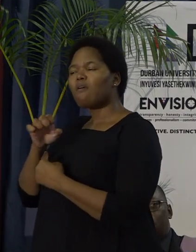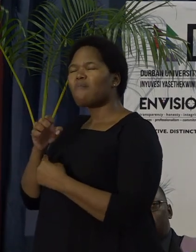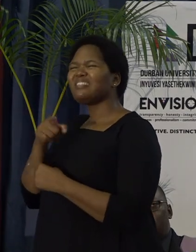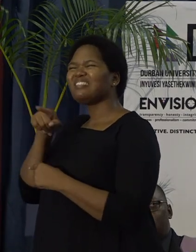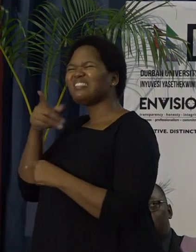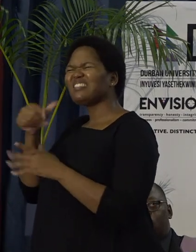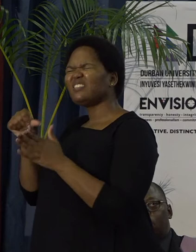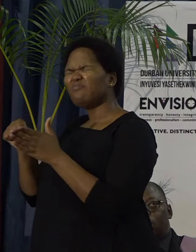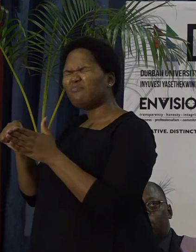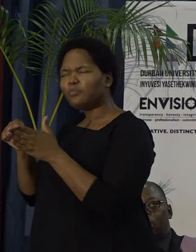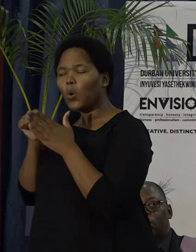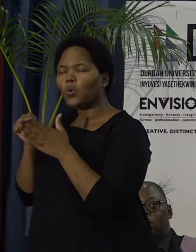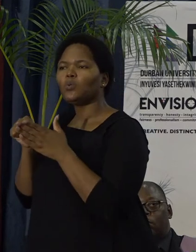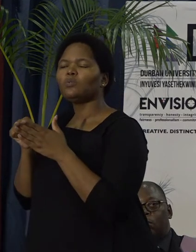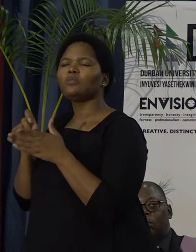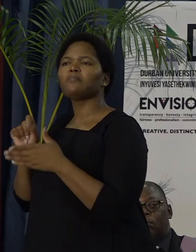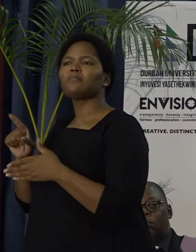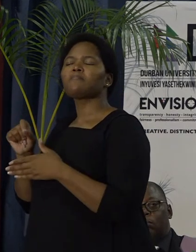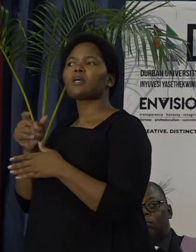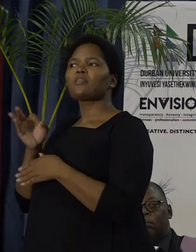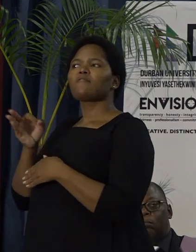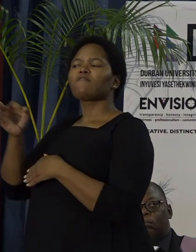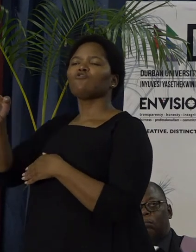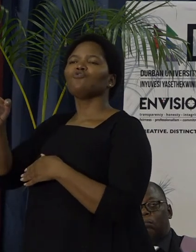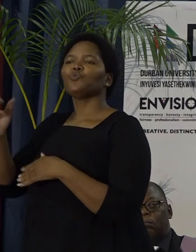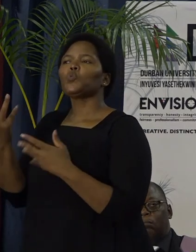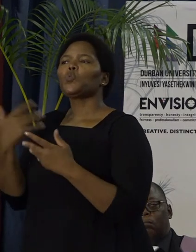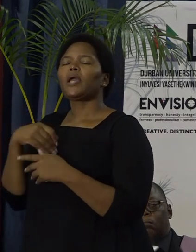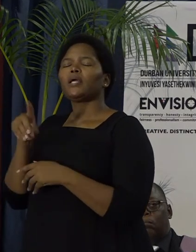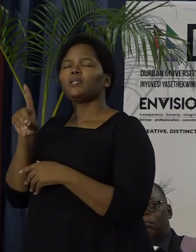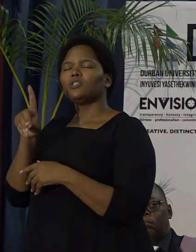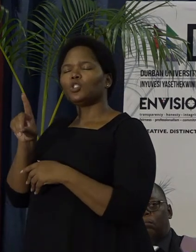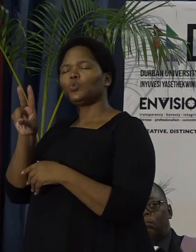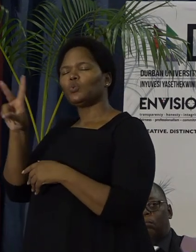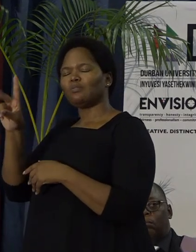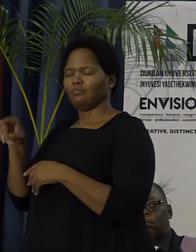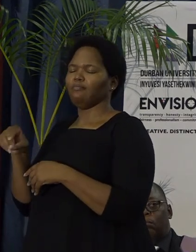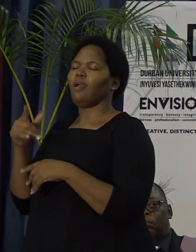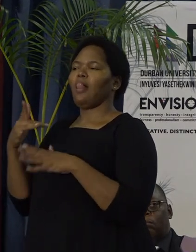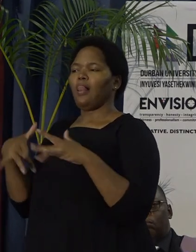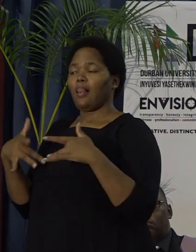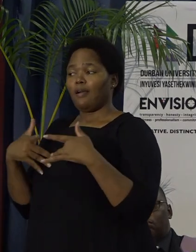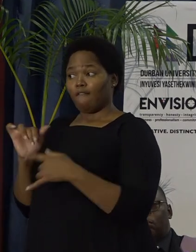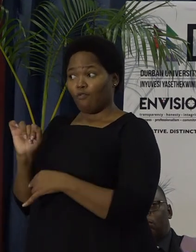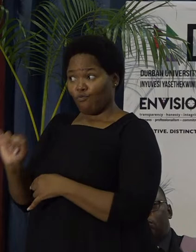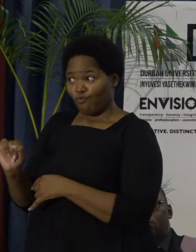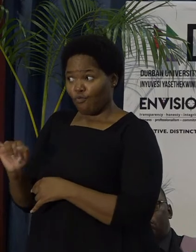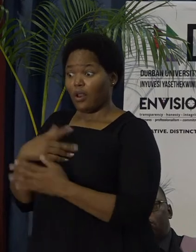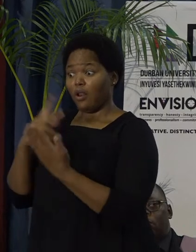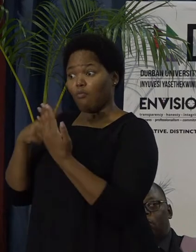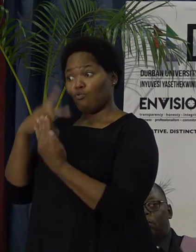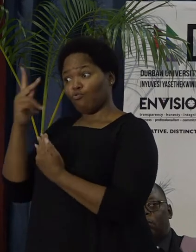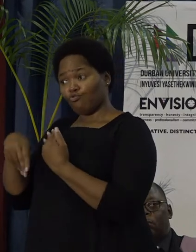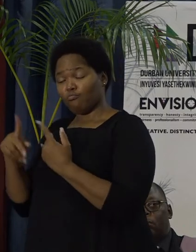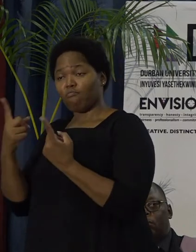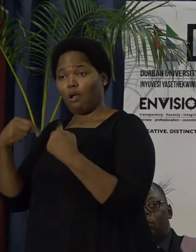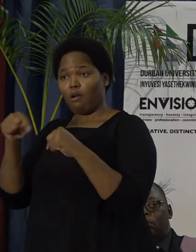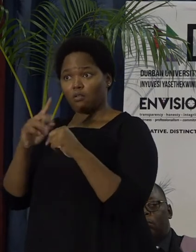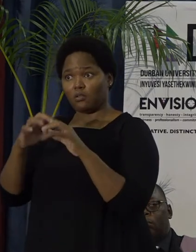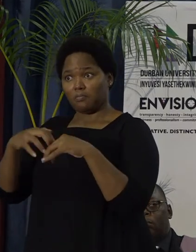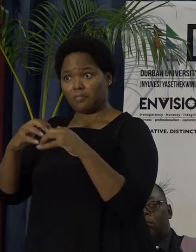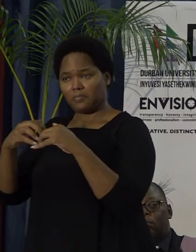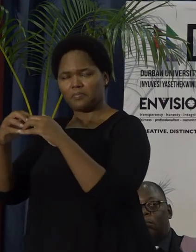core feature in the university life and in the projects that we are about.